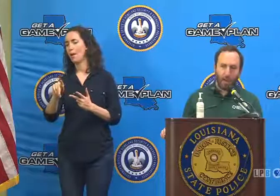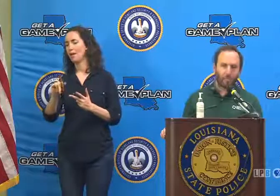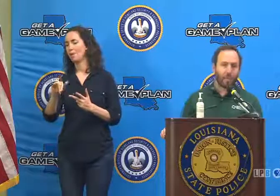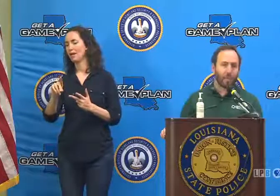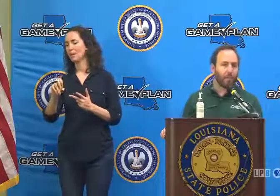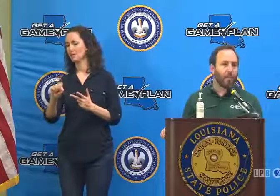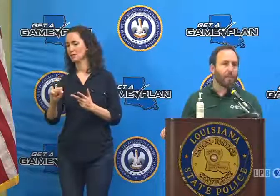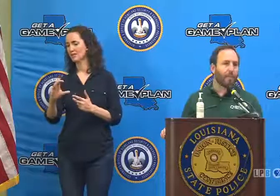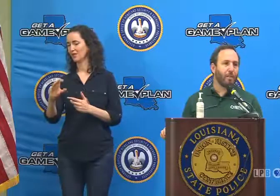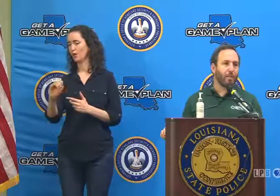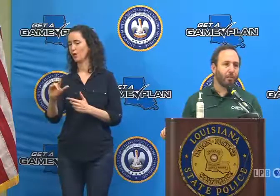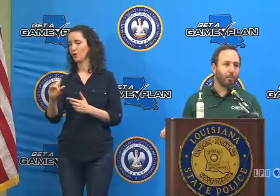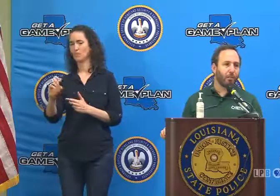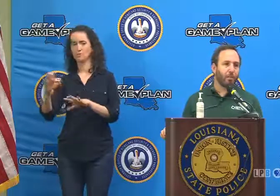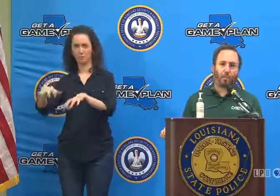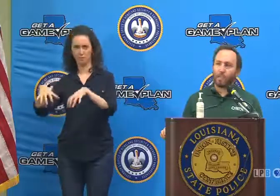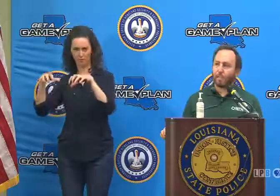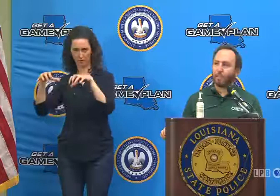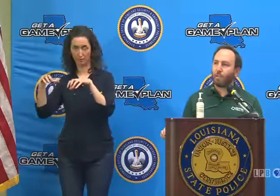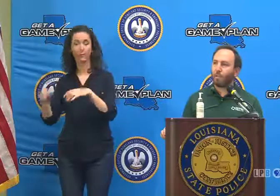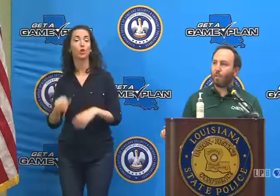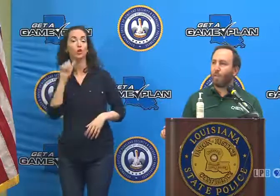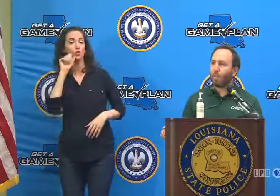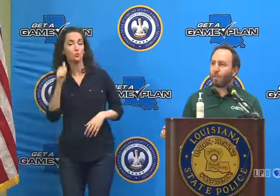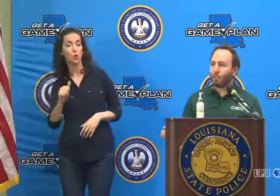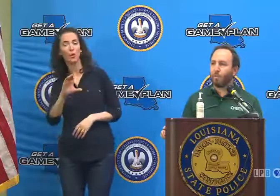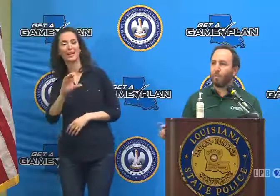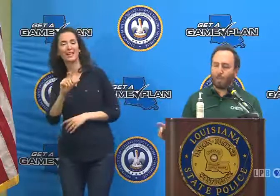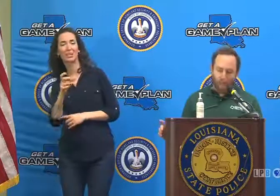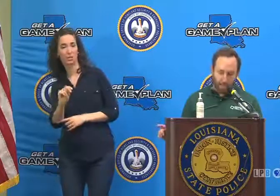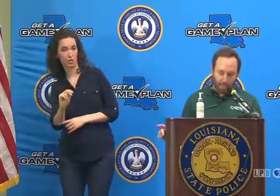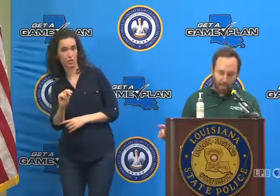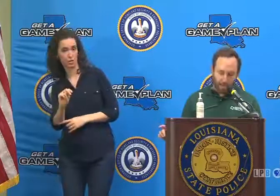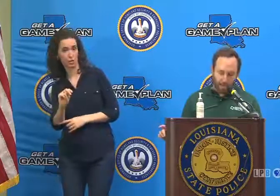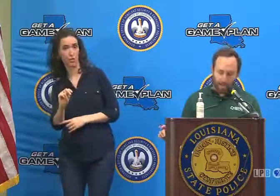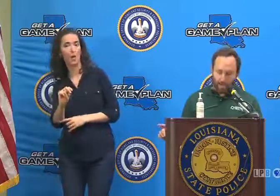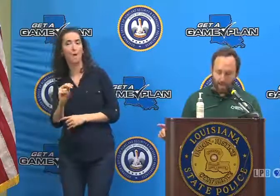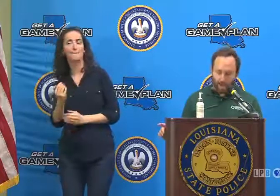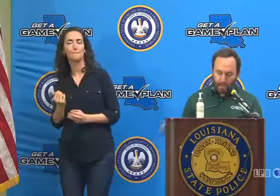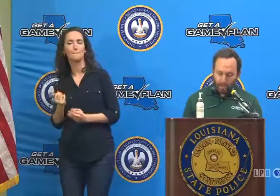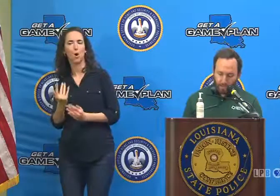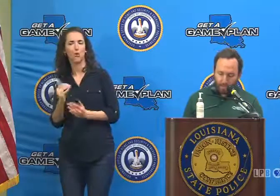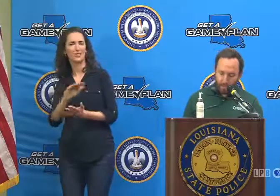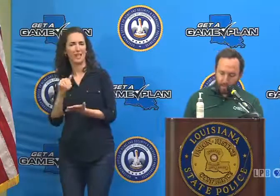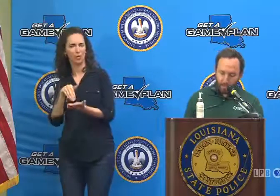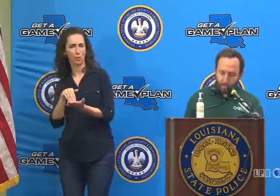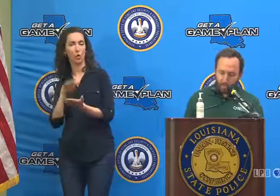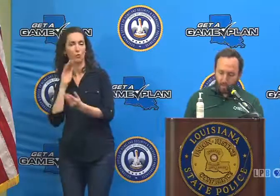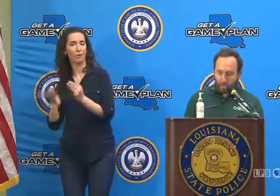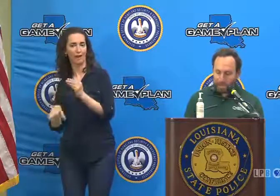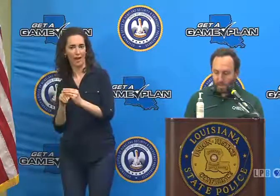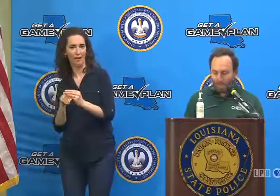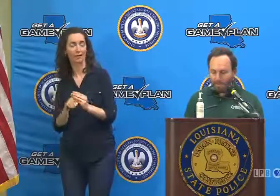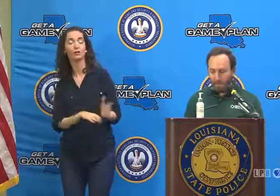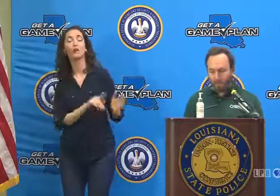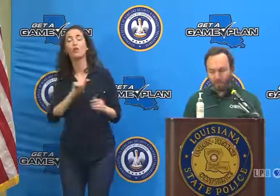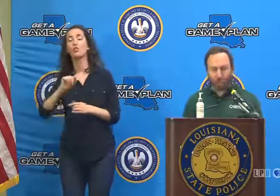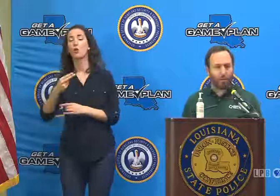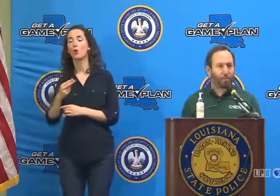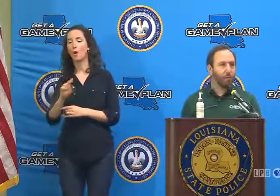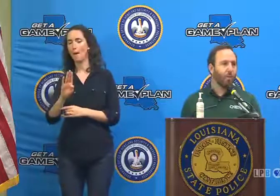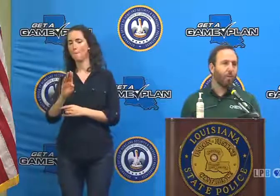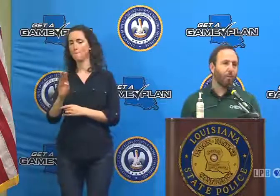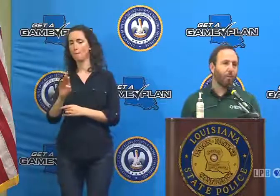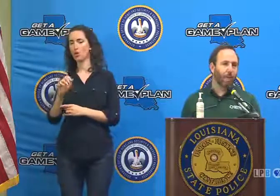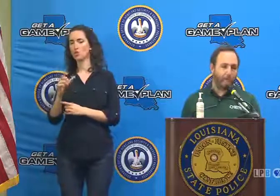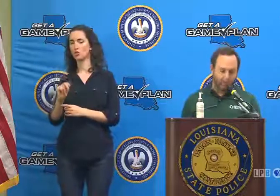Clinton Alternative Learning Center in Clinton will be added as a site, and on Thursday, the Burton Coliseum in Lake